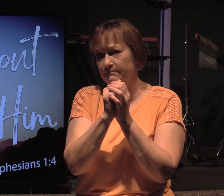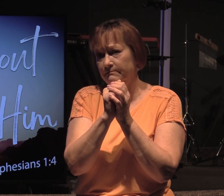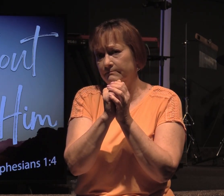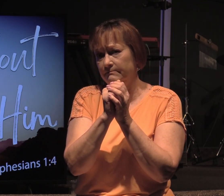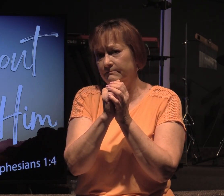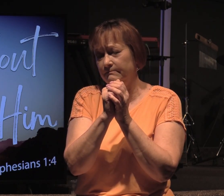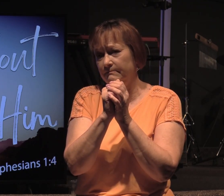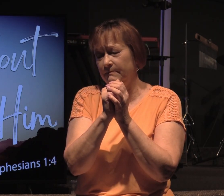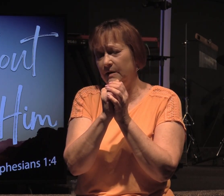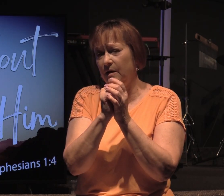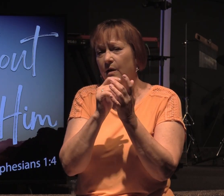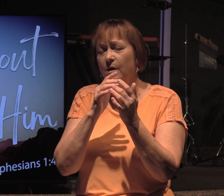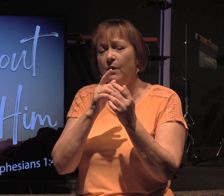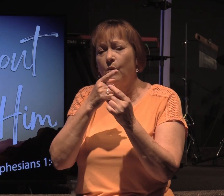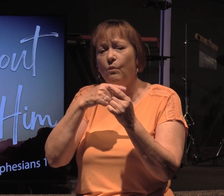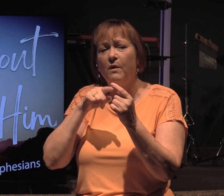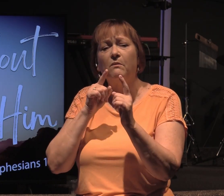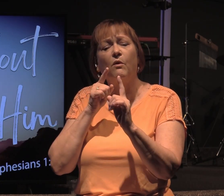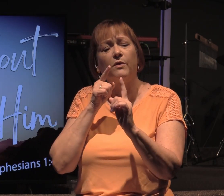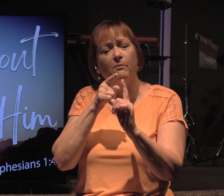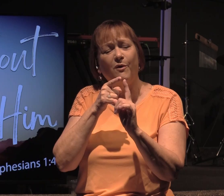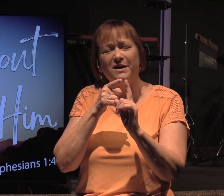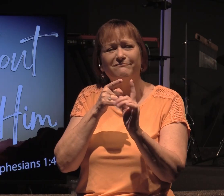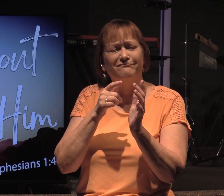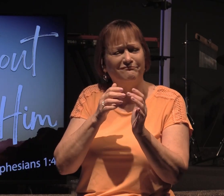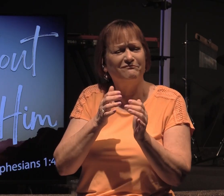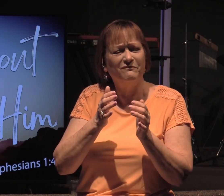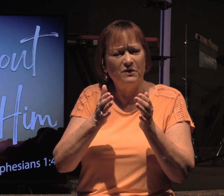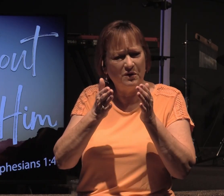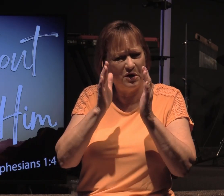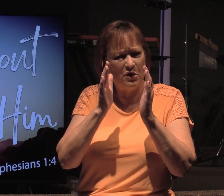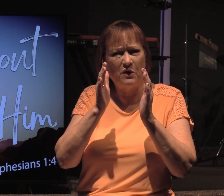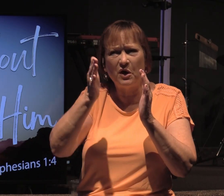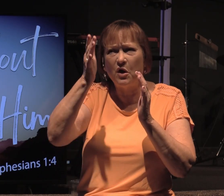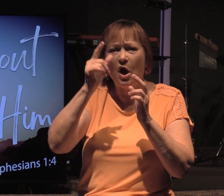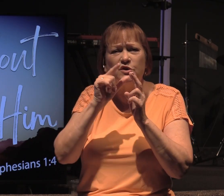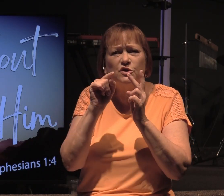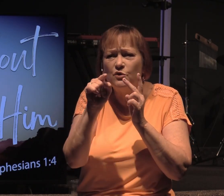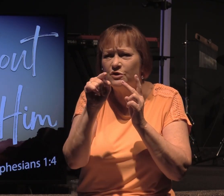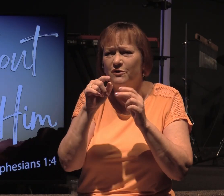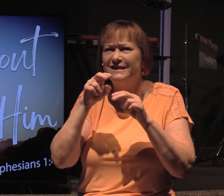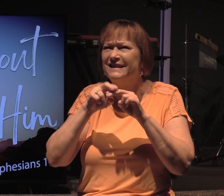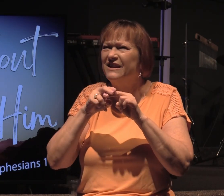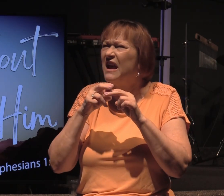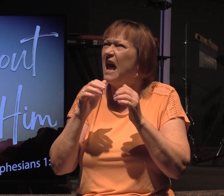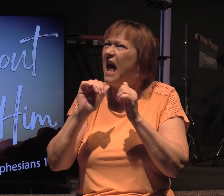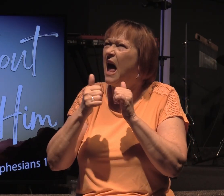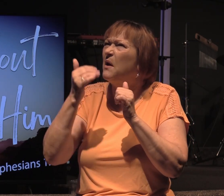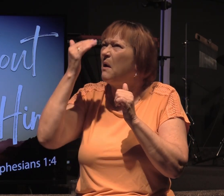And when we get to that point to where you're hearing that God chose you and you're sitting there thinking, well, how do I know that?